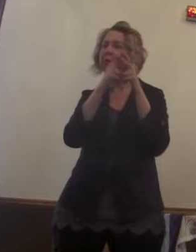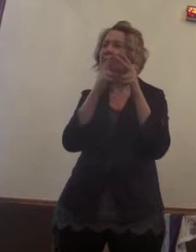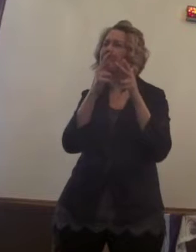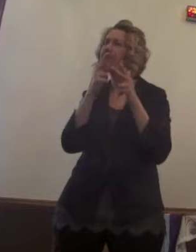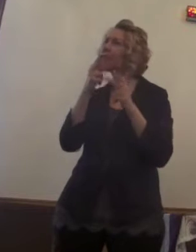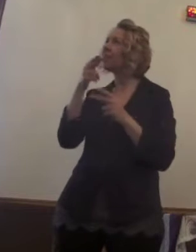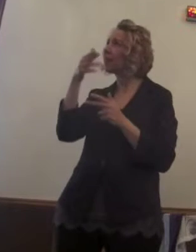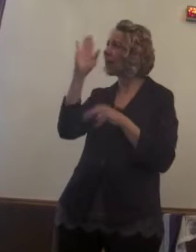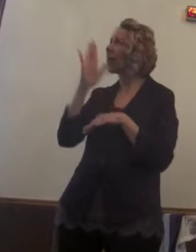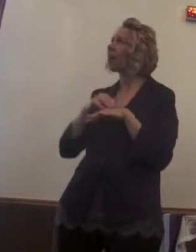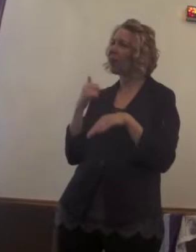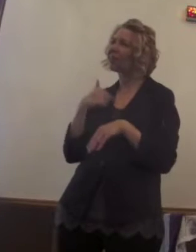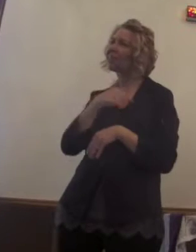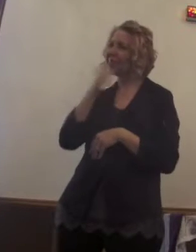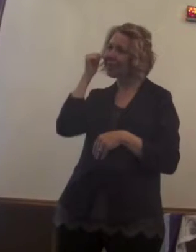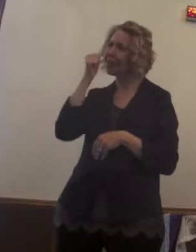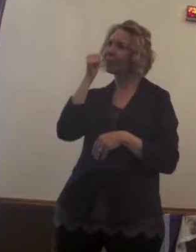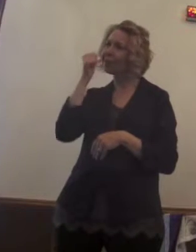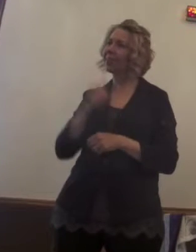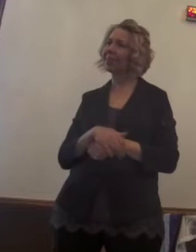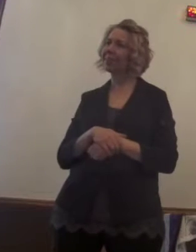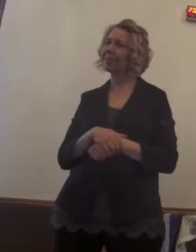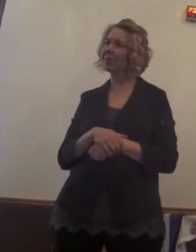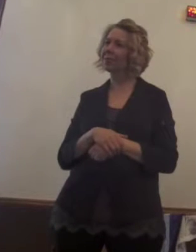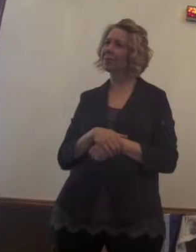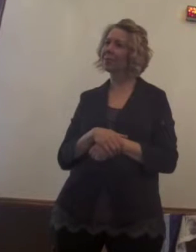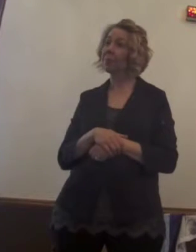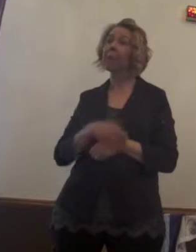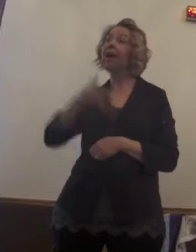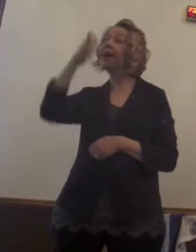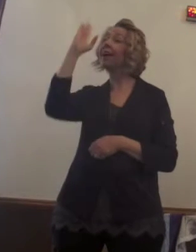each and every day. So we kind of have that